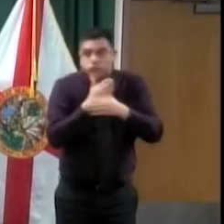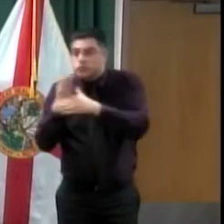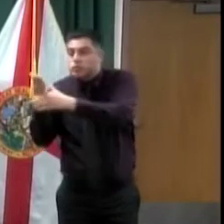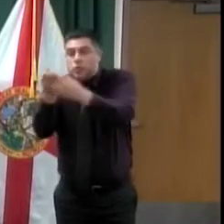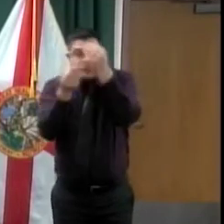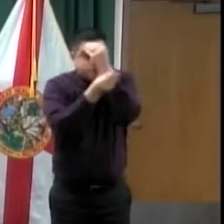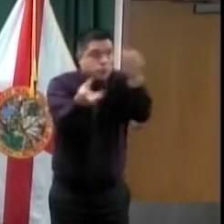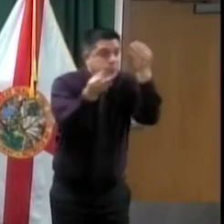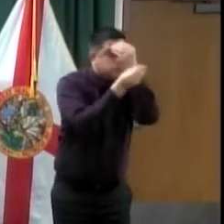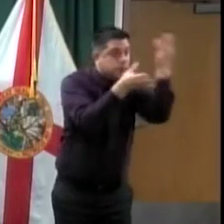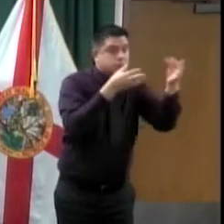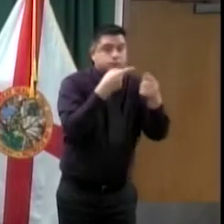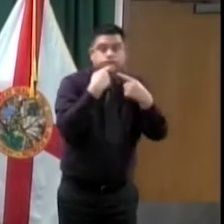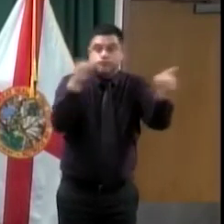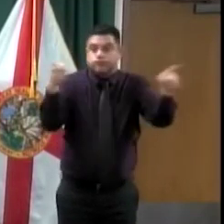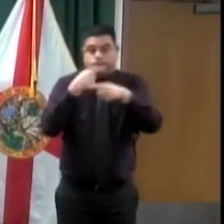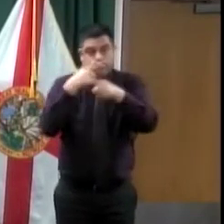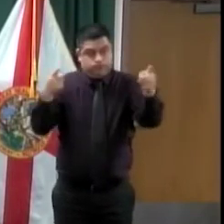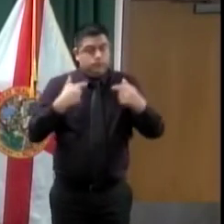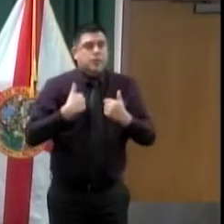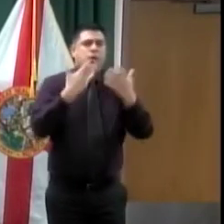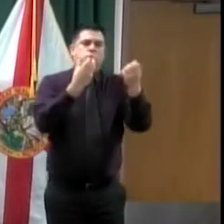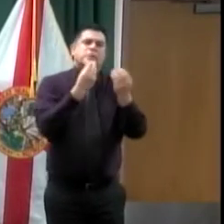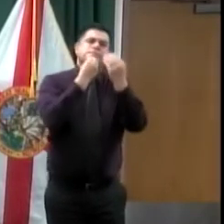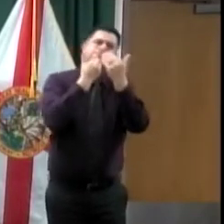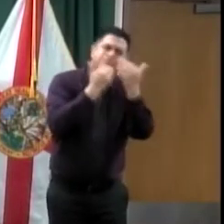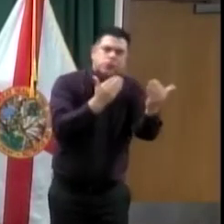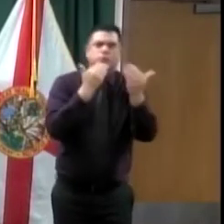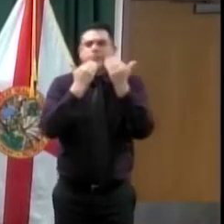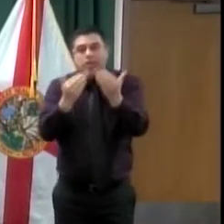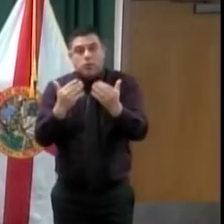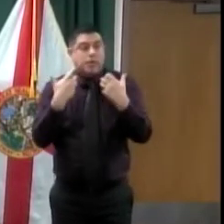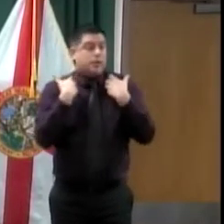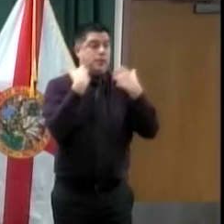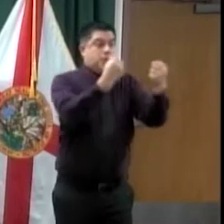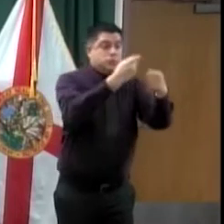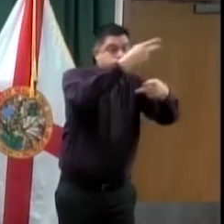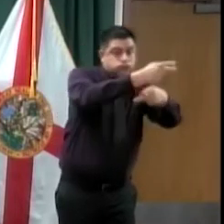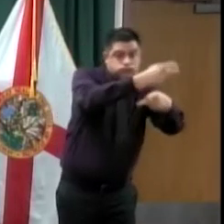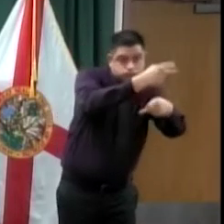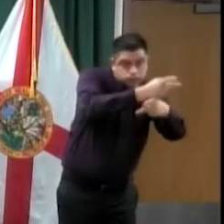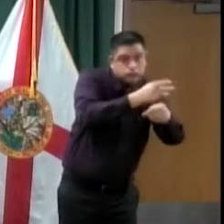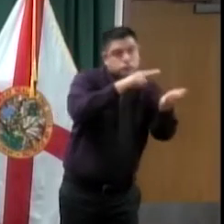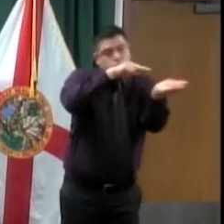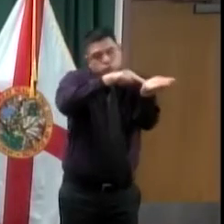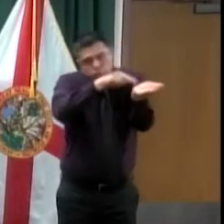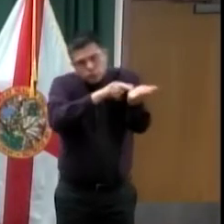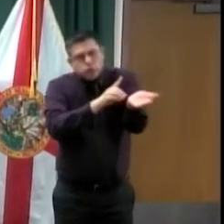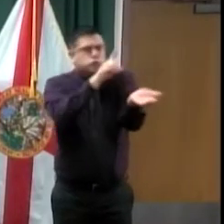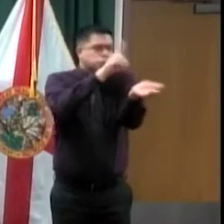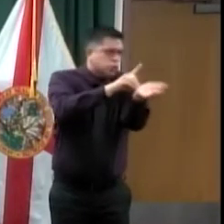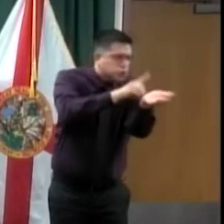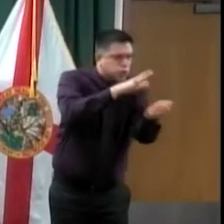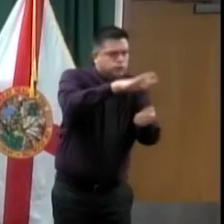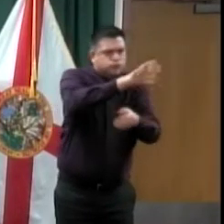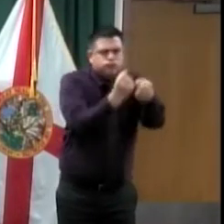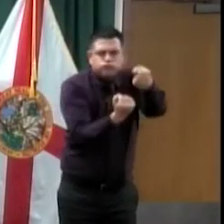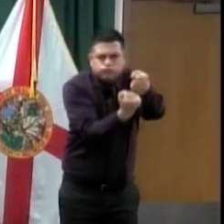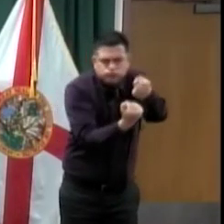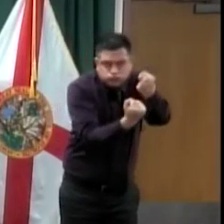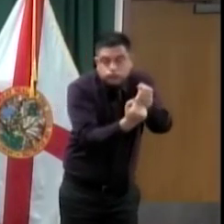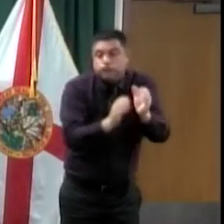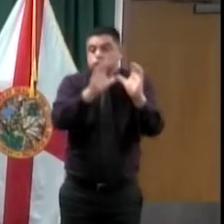responders, our health care workers, which are doing great work and working around the clock to protect our citizens.